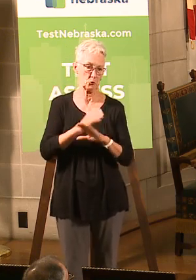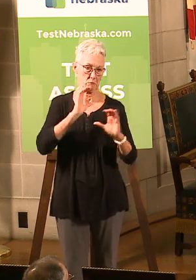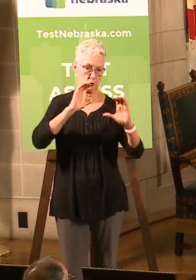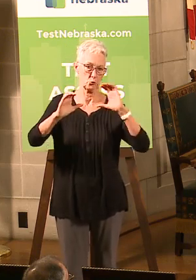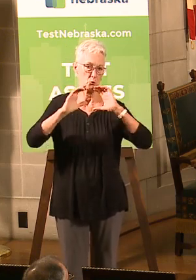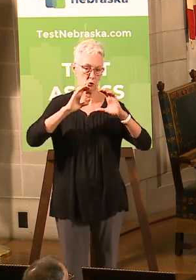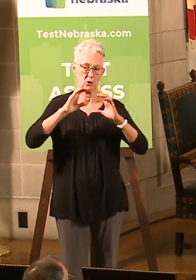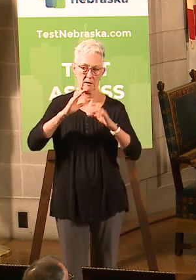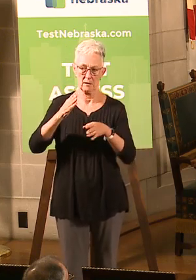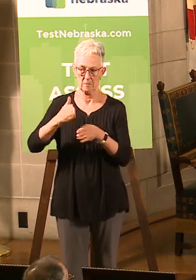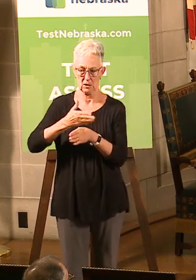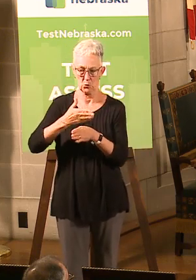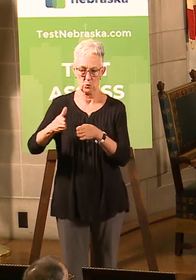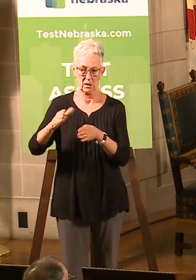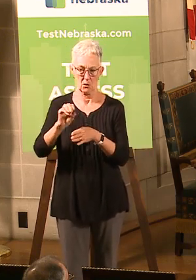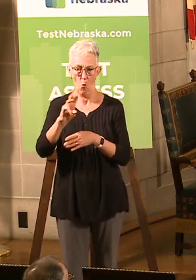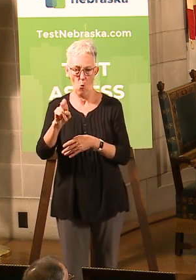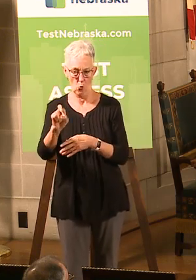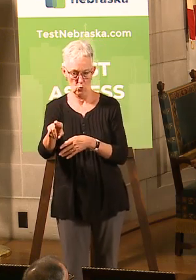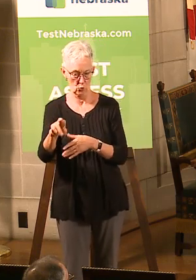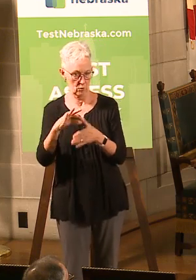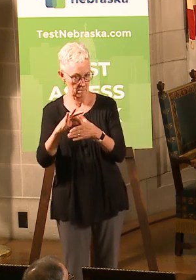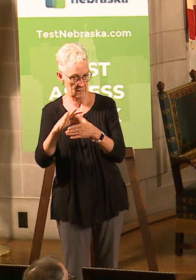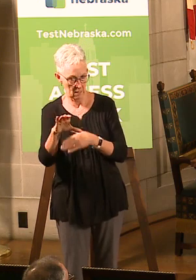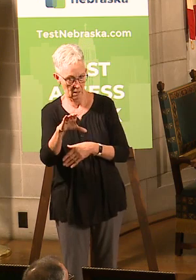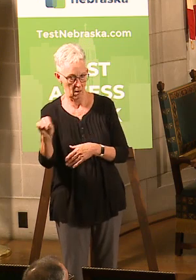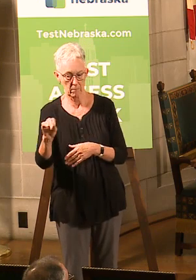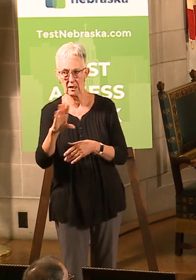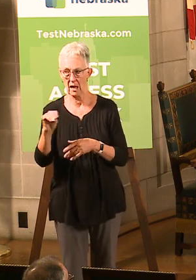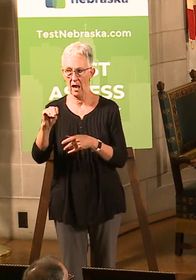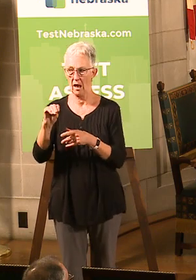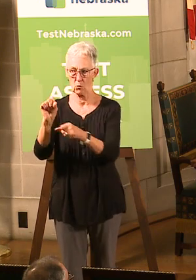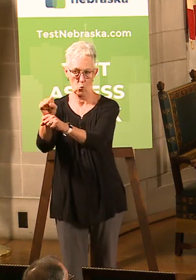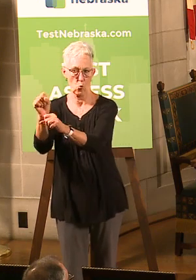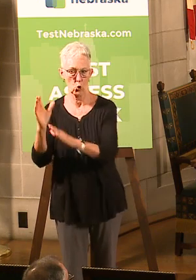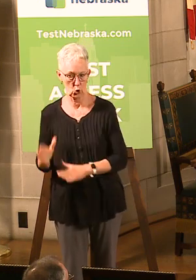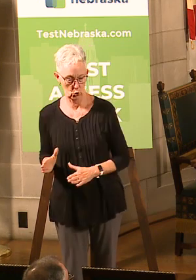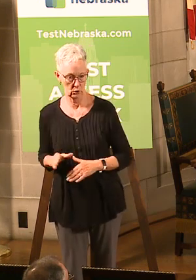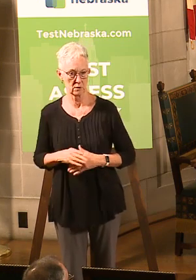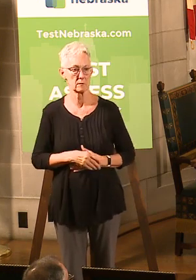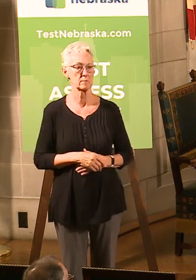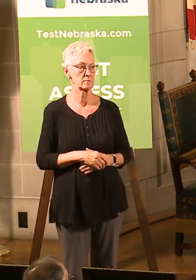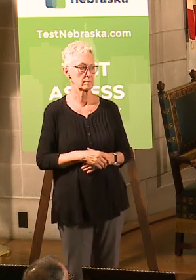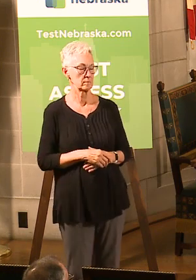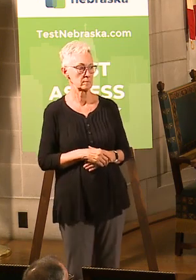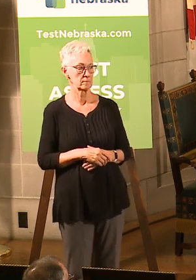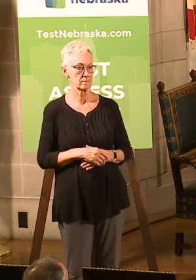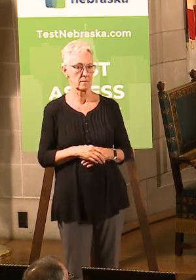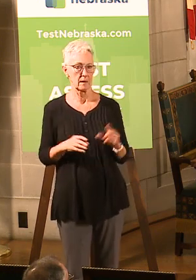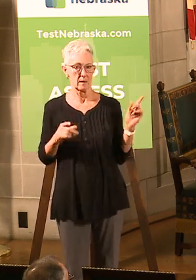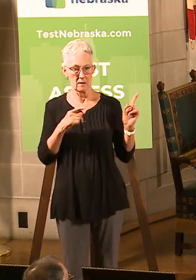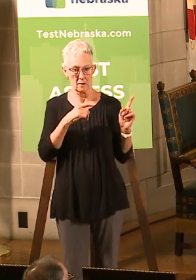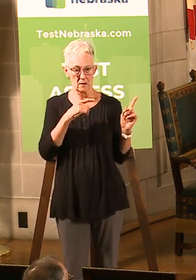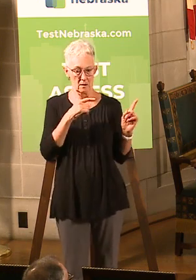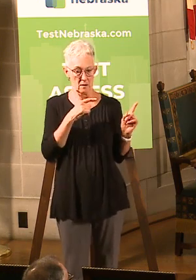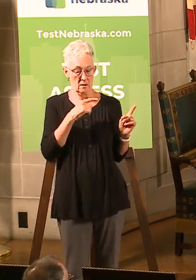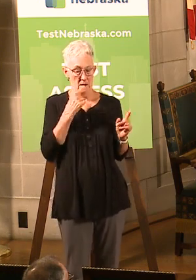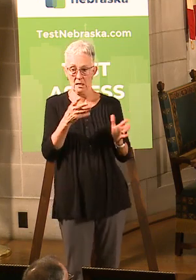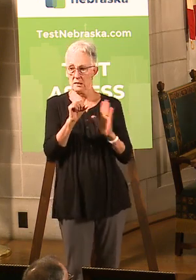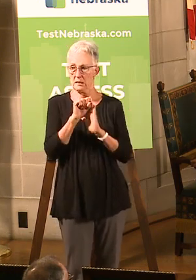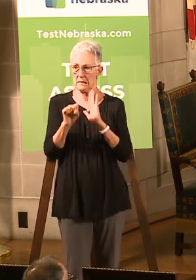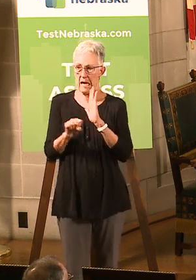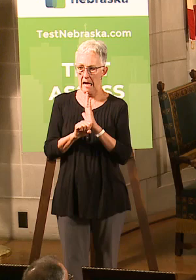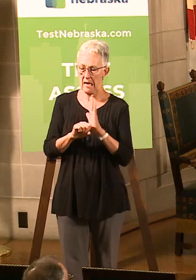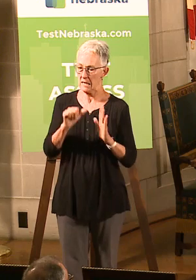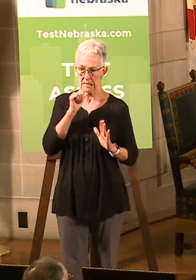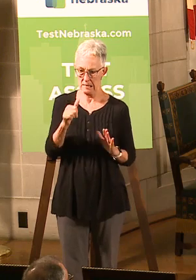how meat packers protect workers. Do you still feel that way? Why or why not? So what I said was that the state does not